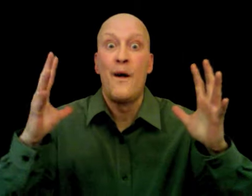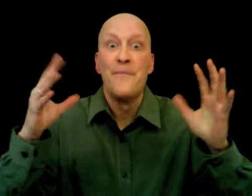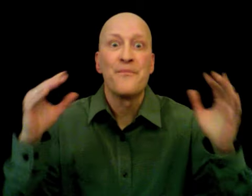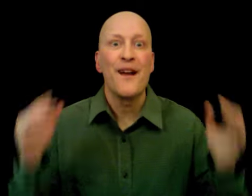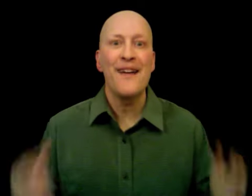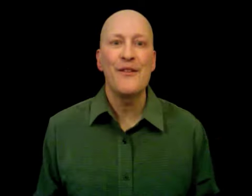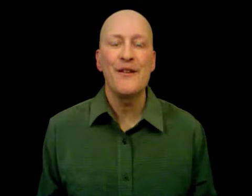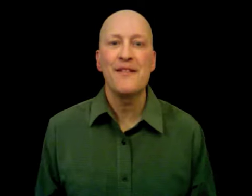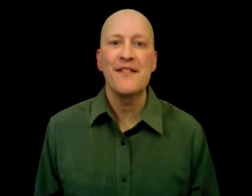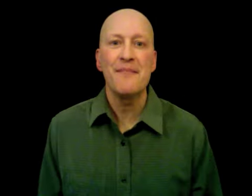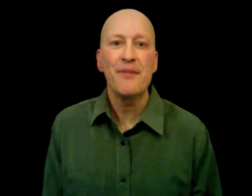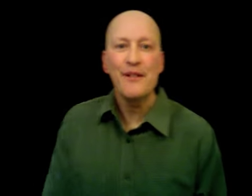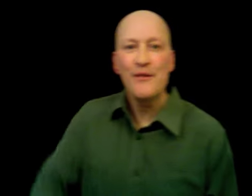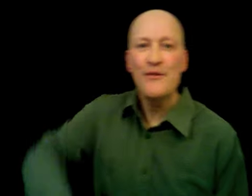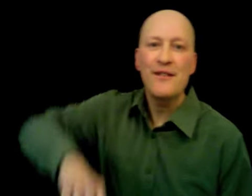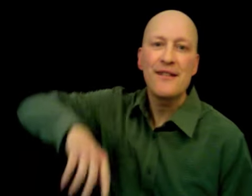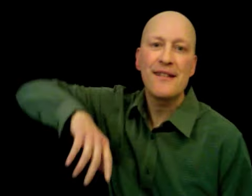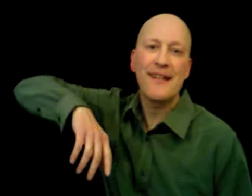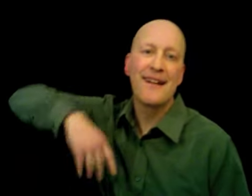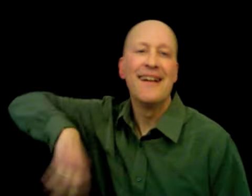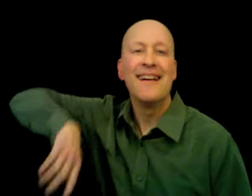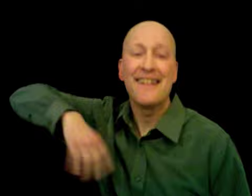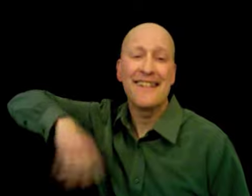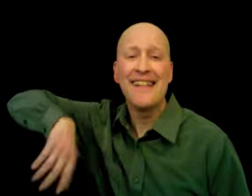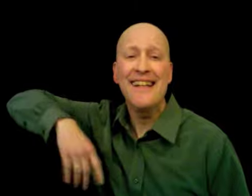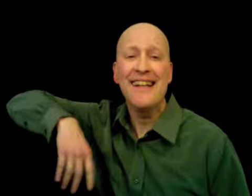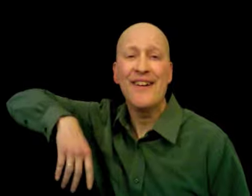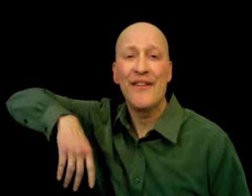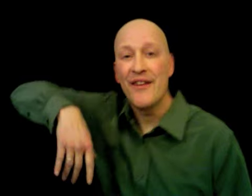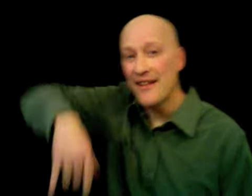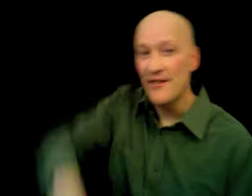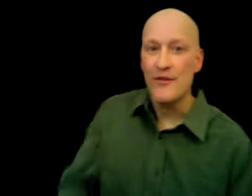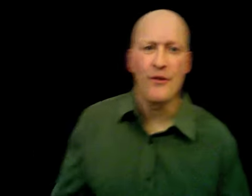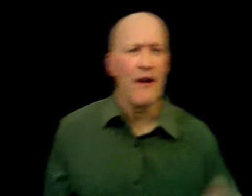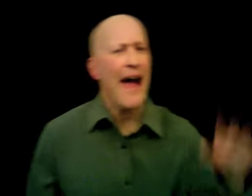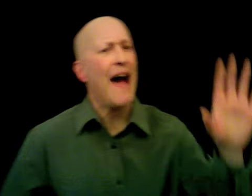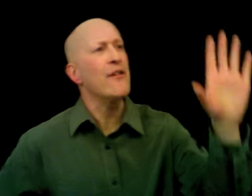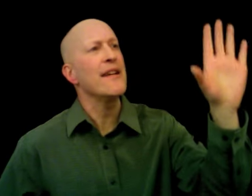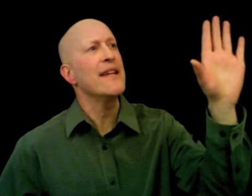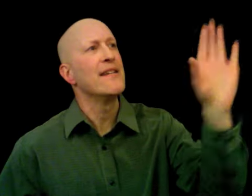I learned simple illusions like leaning on things, or how to eat.